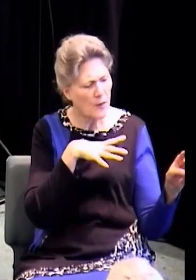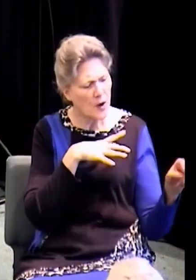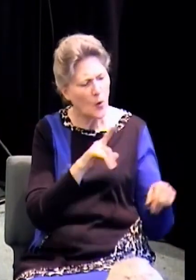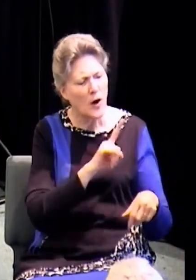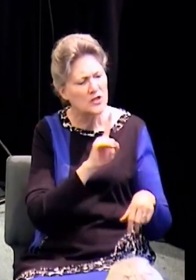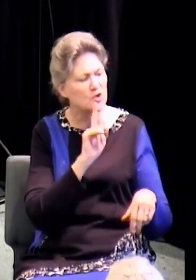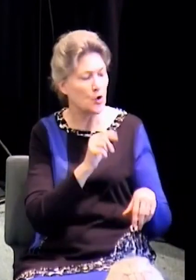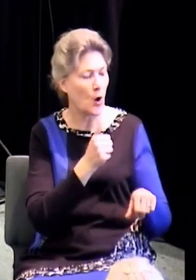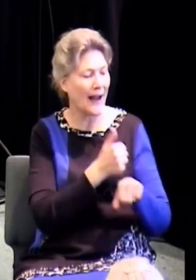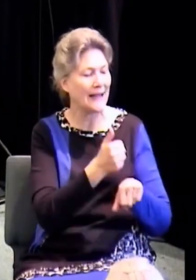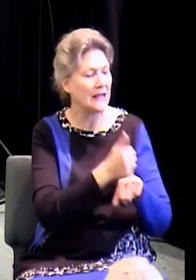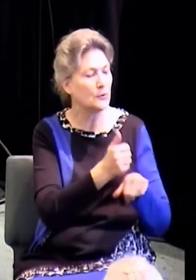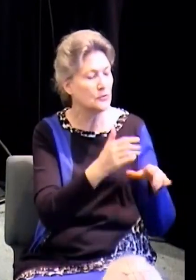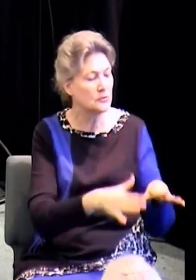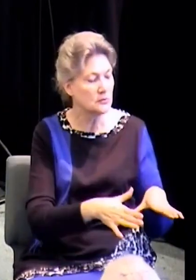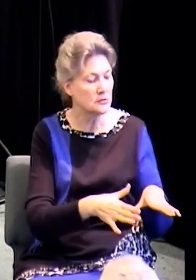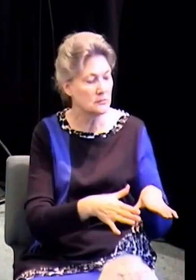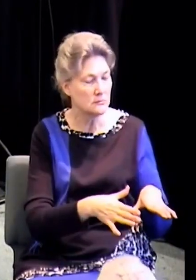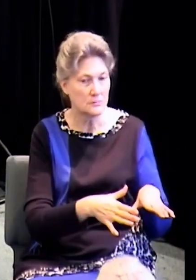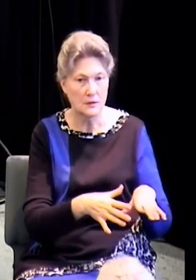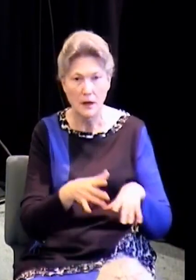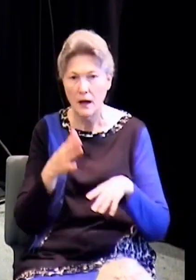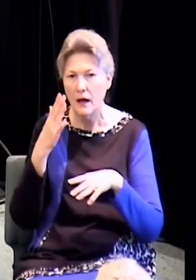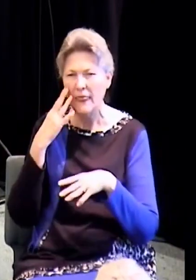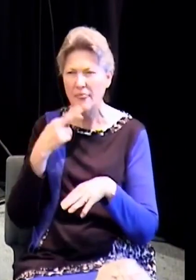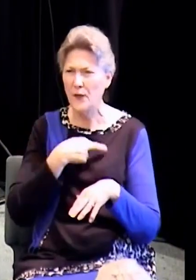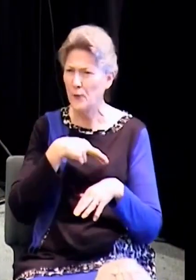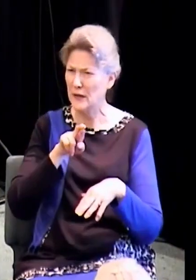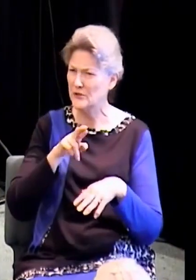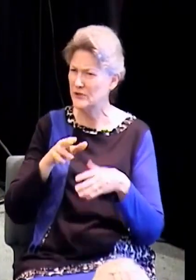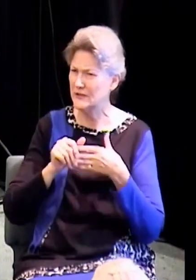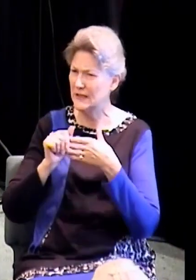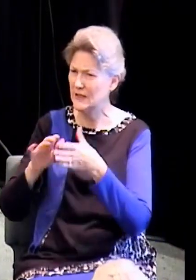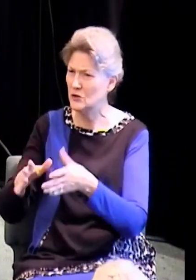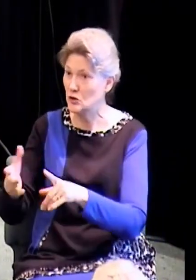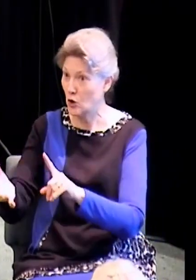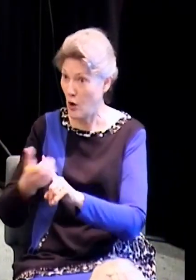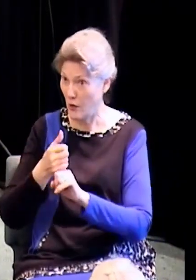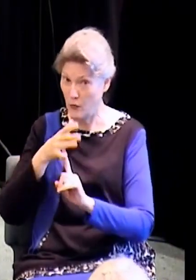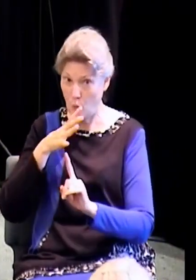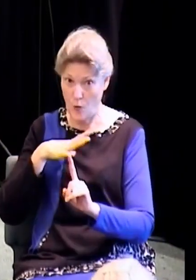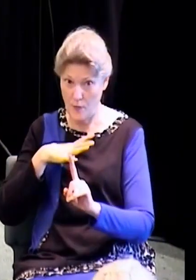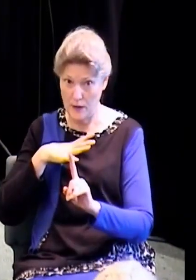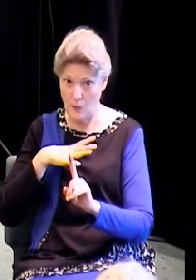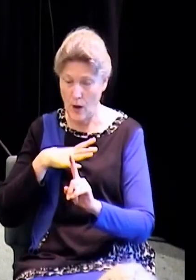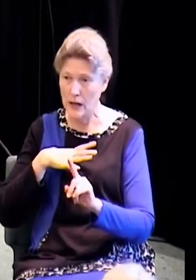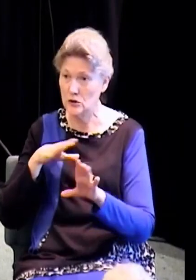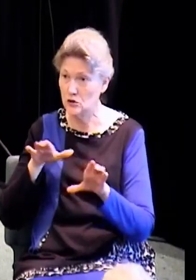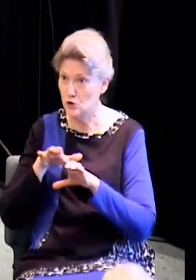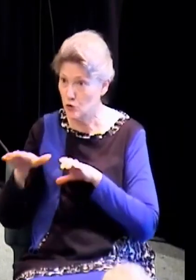they caught her in adultery. They brought her to Jesus and they said, loss has stoned her.